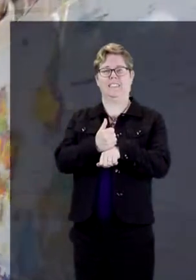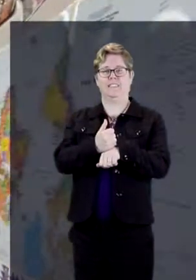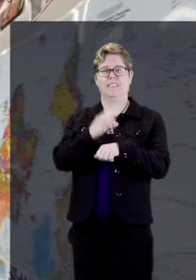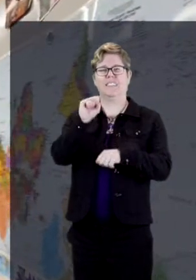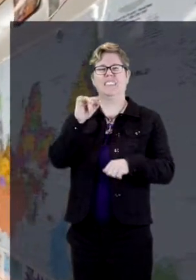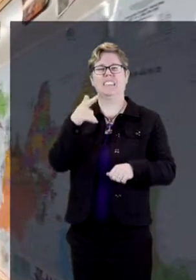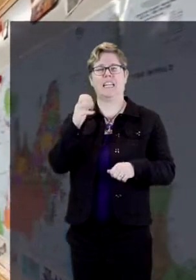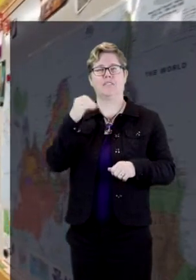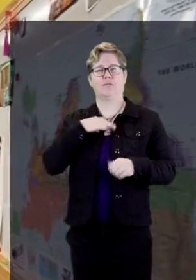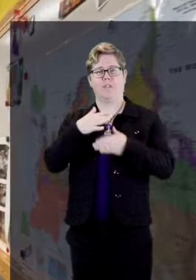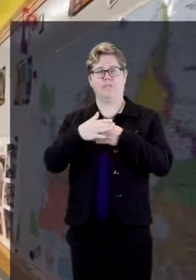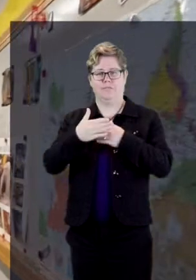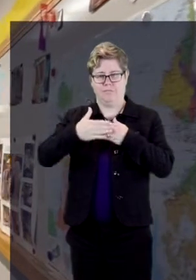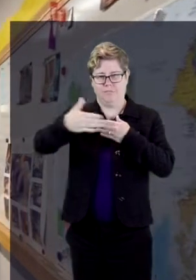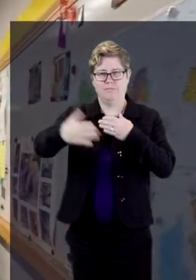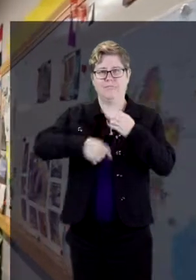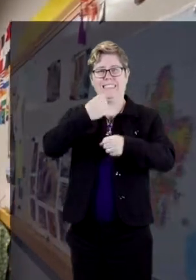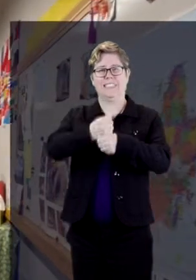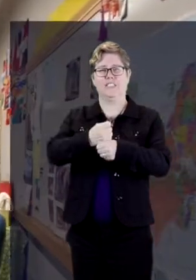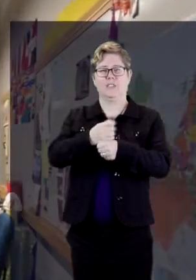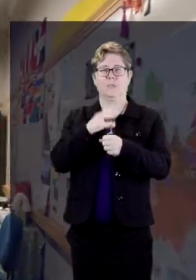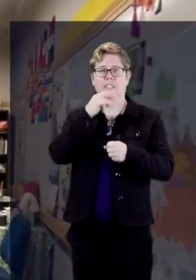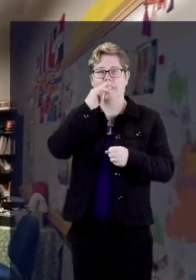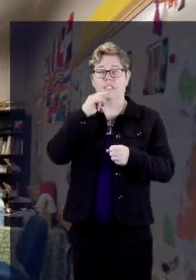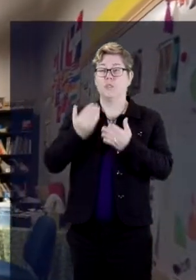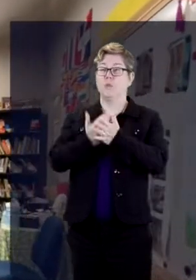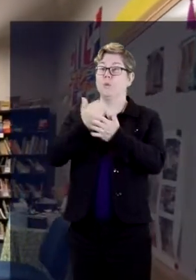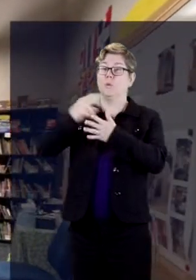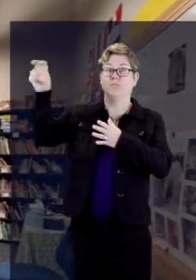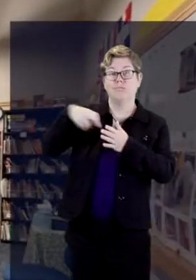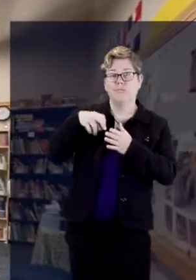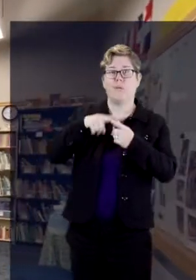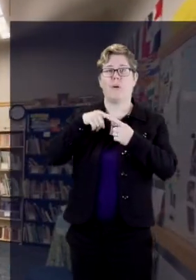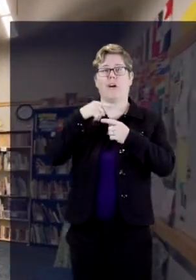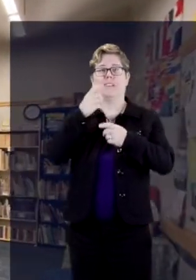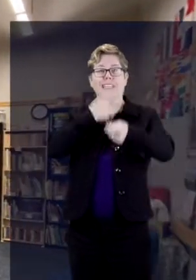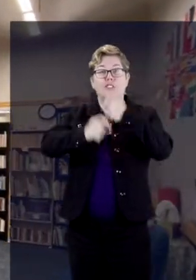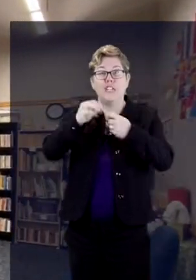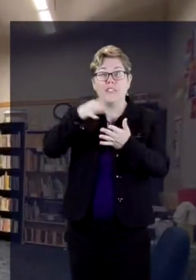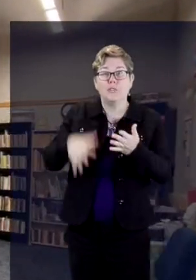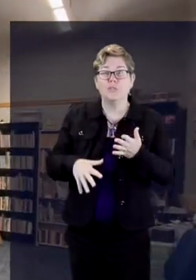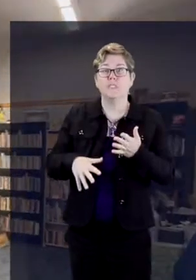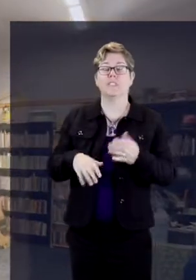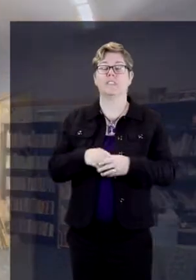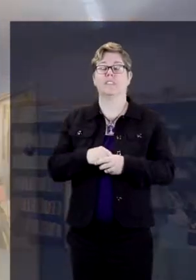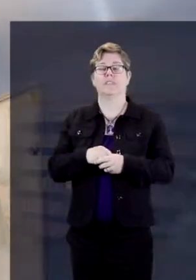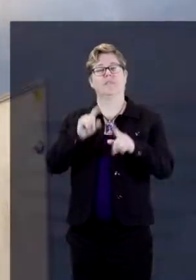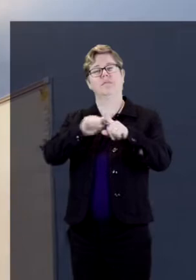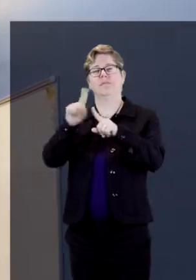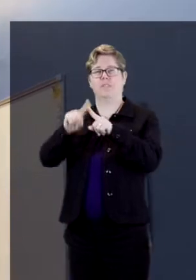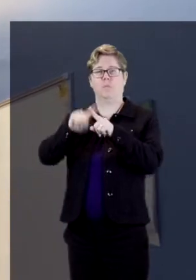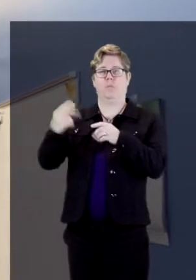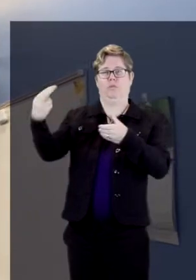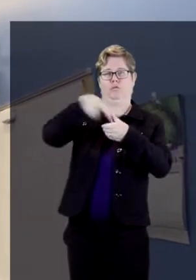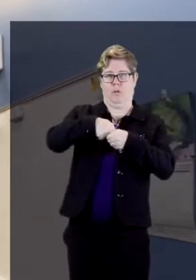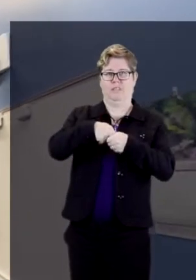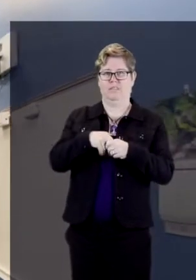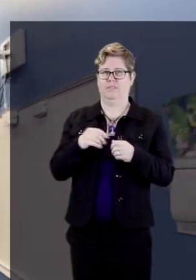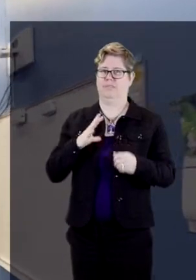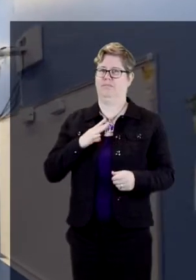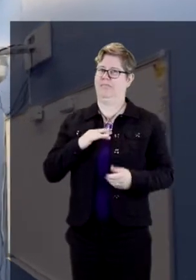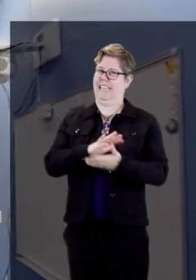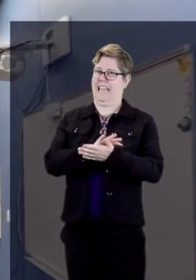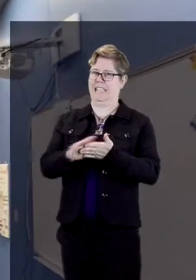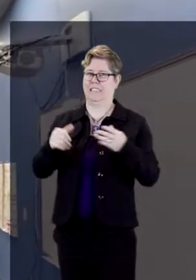which helps set the course for the year for those students that may be exchange students or may be new to our school.